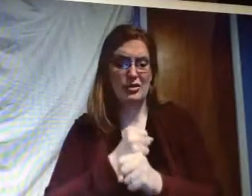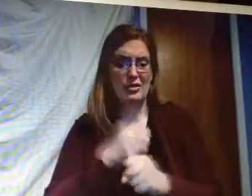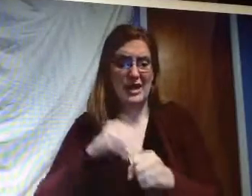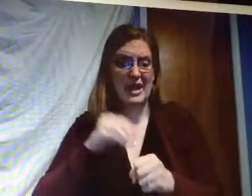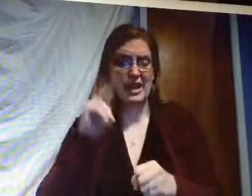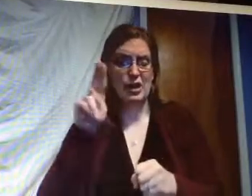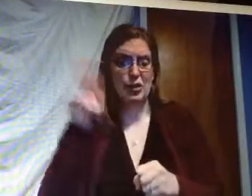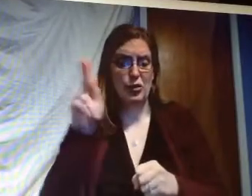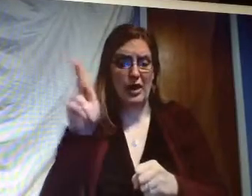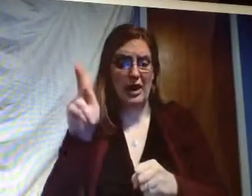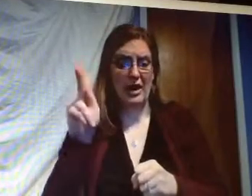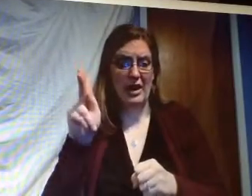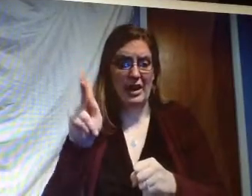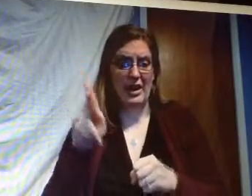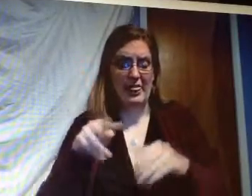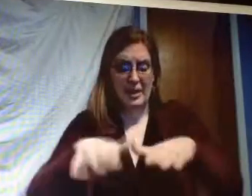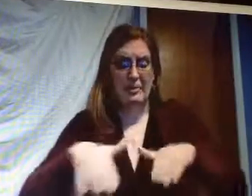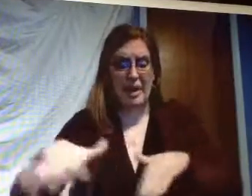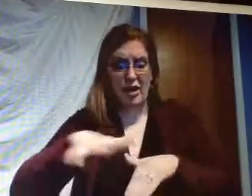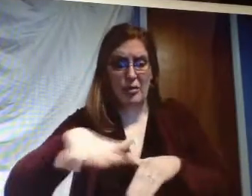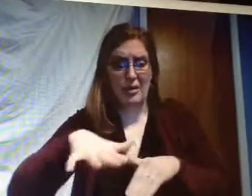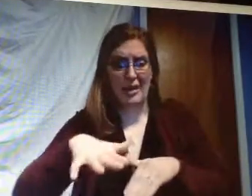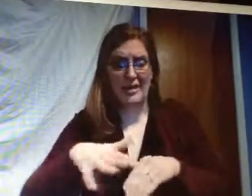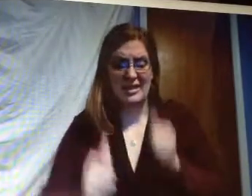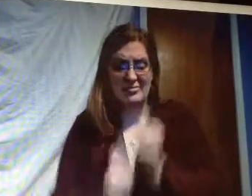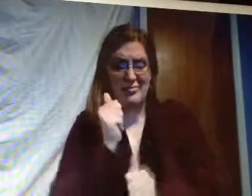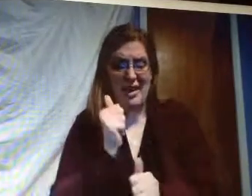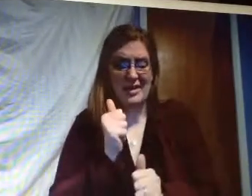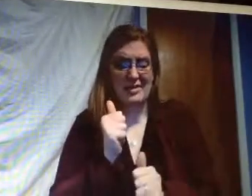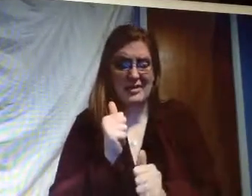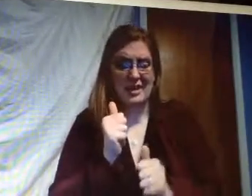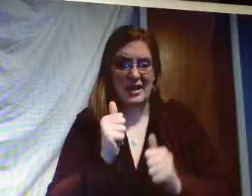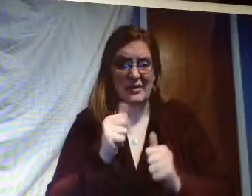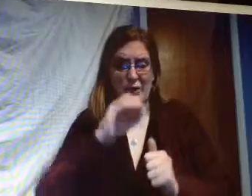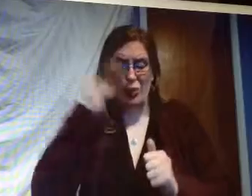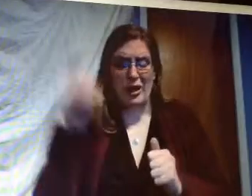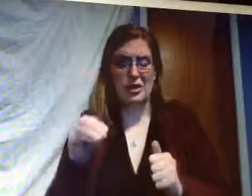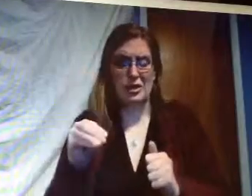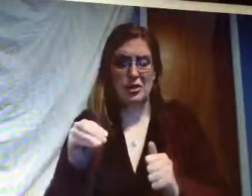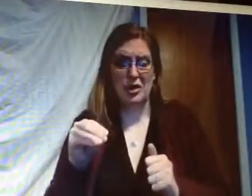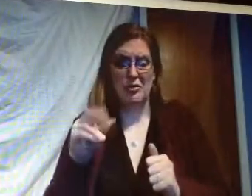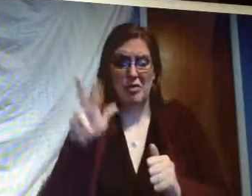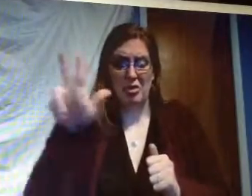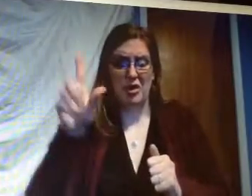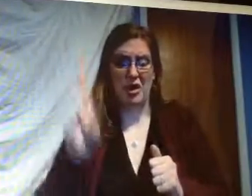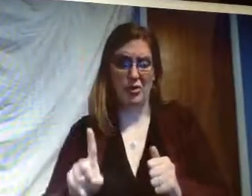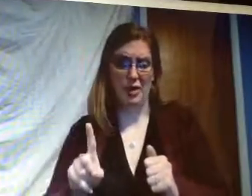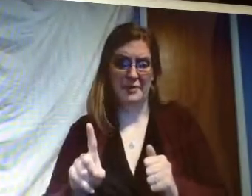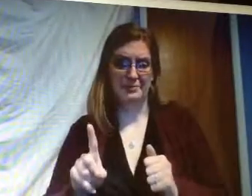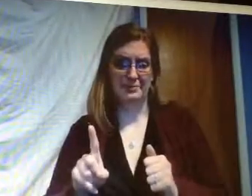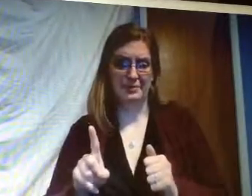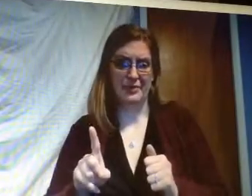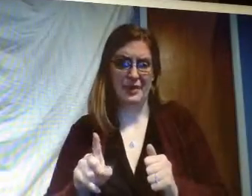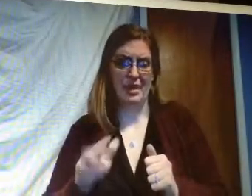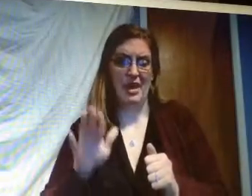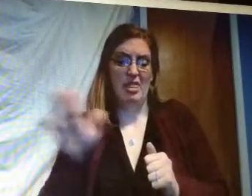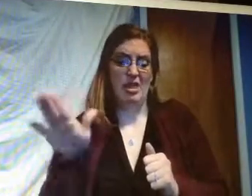10 years in UK the burial pots have passed a percentage of one